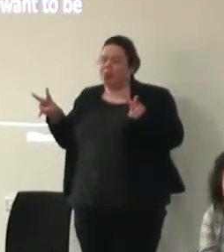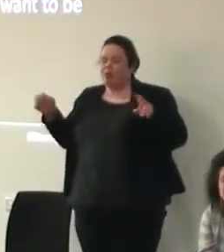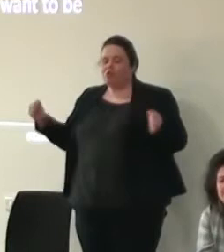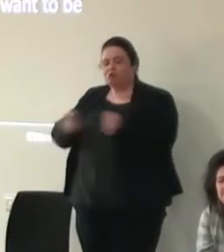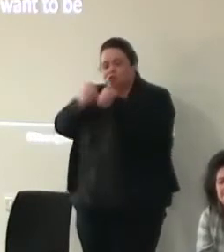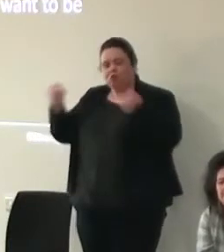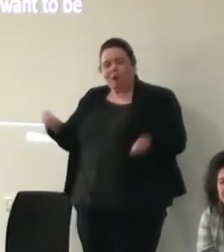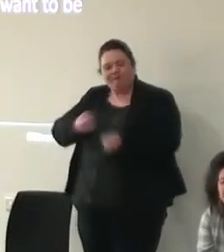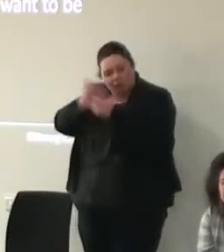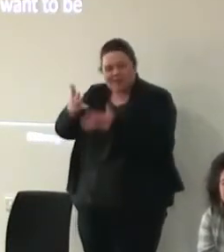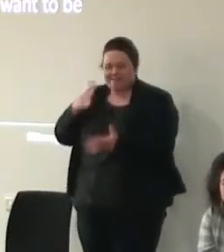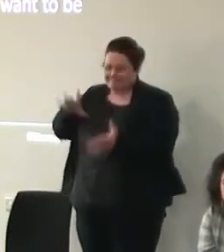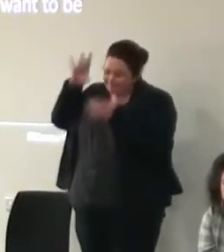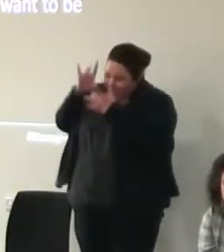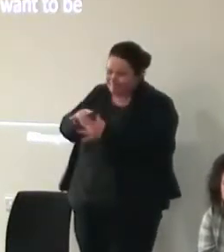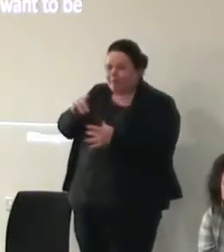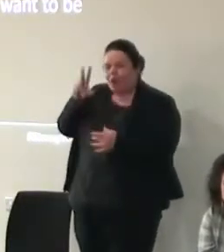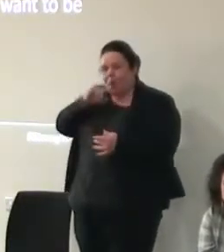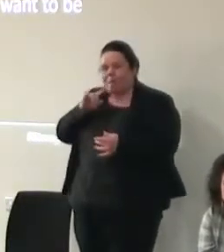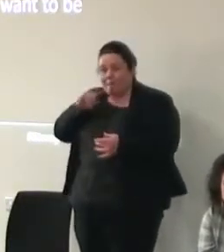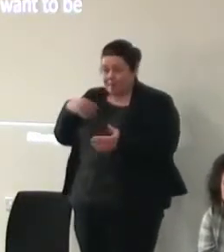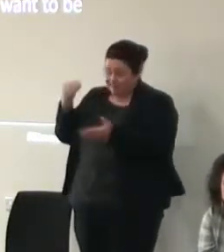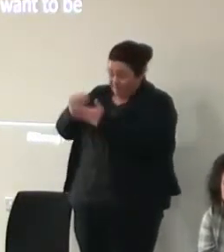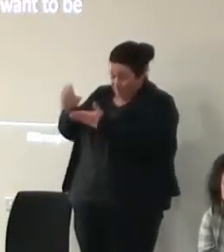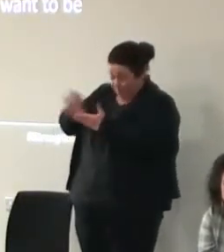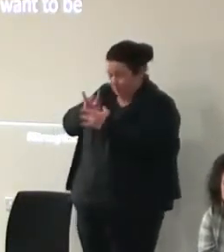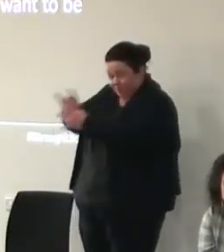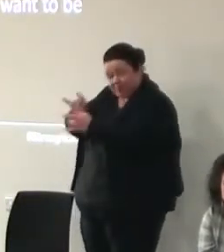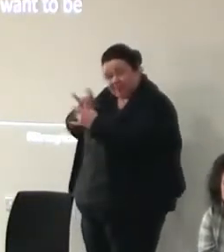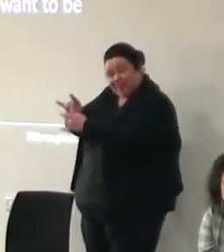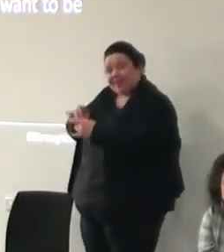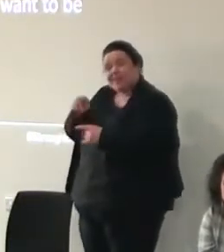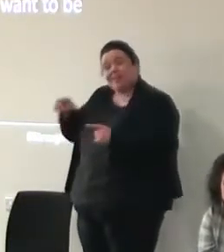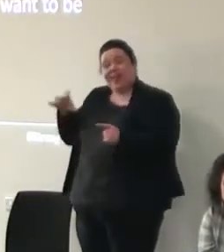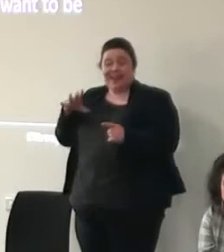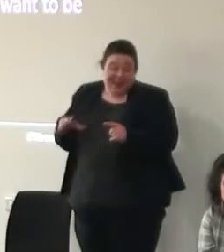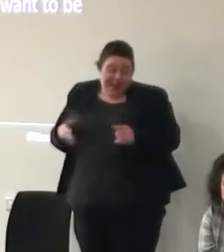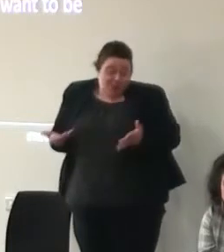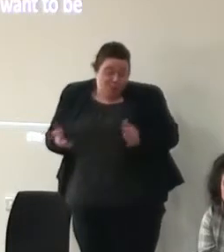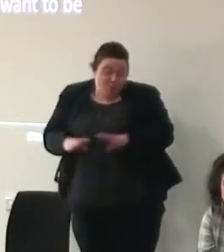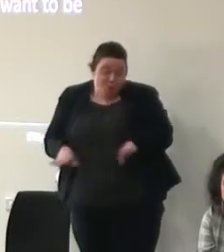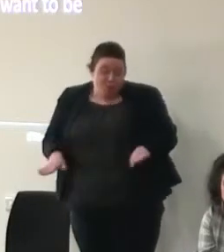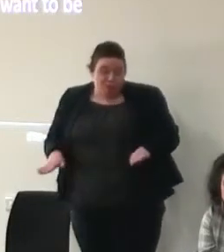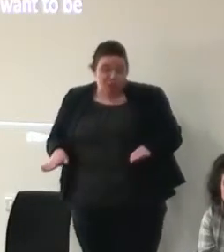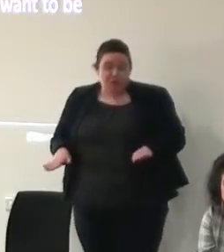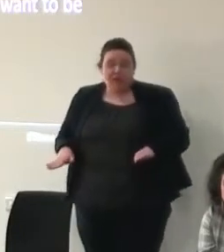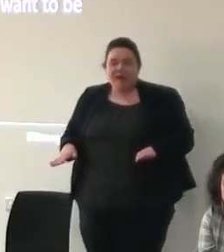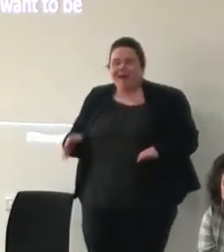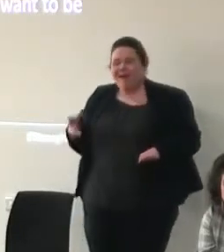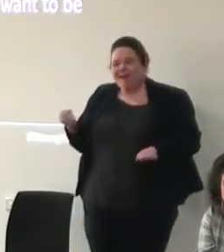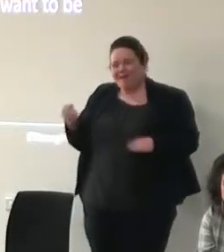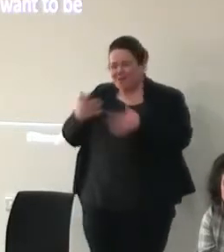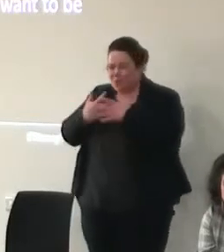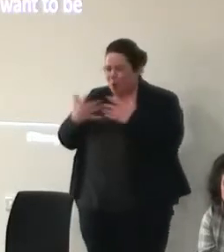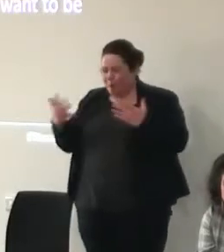lives of the young people that we had funding to work with and whether that was needed or not because there are so many